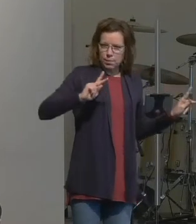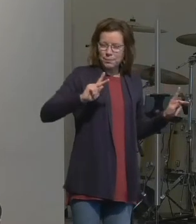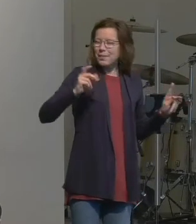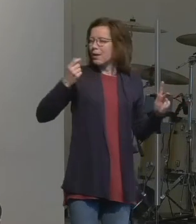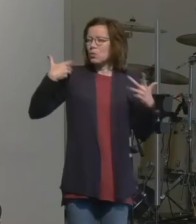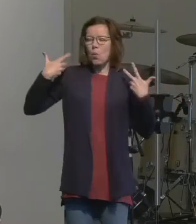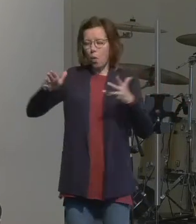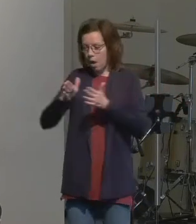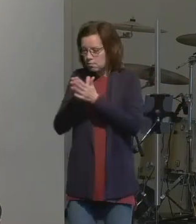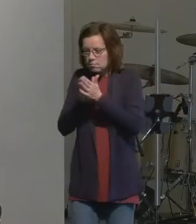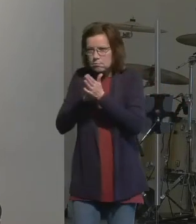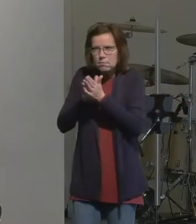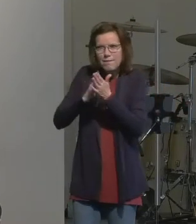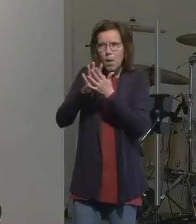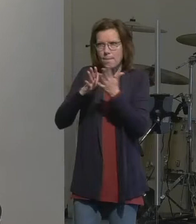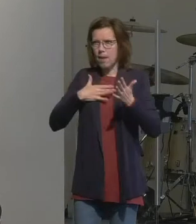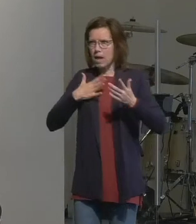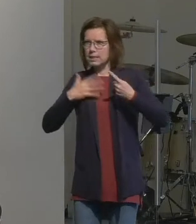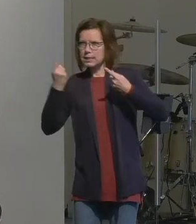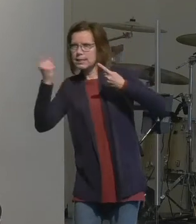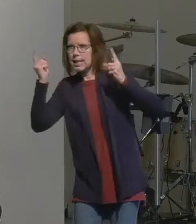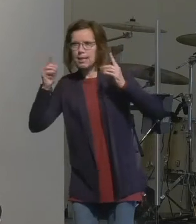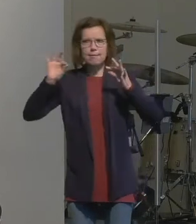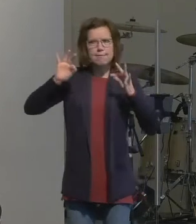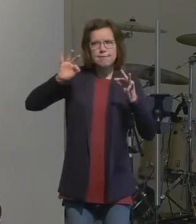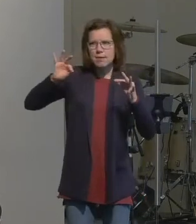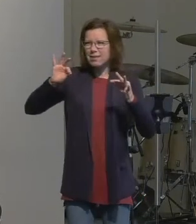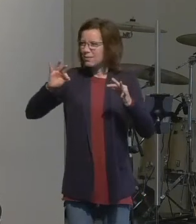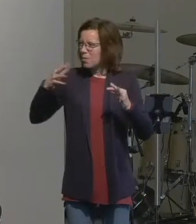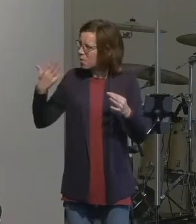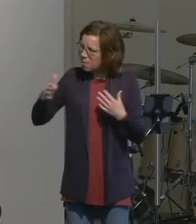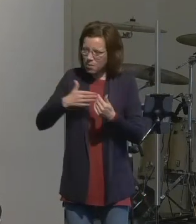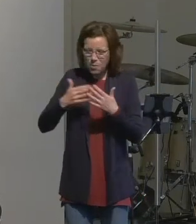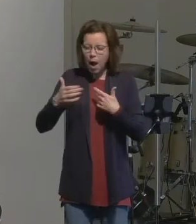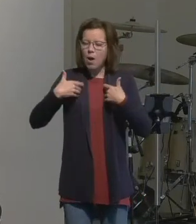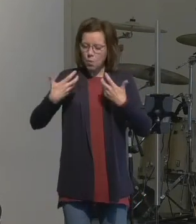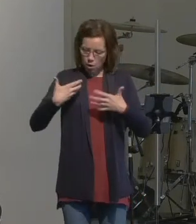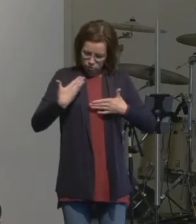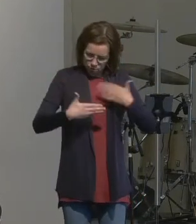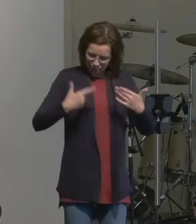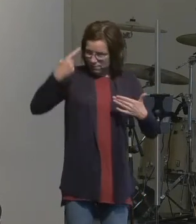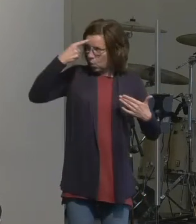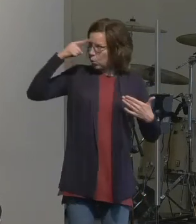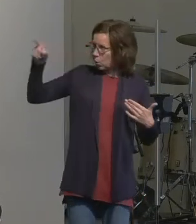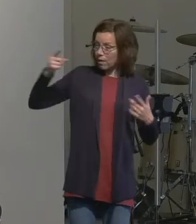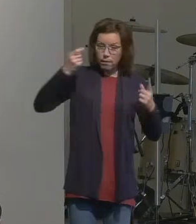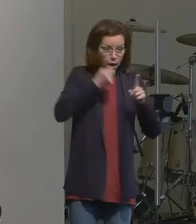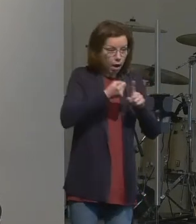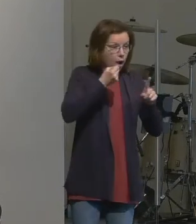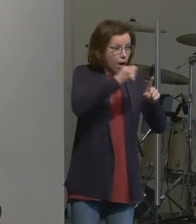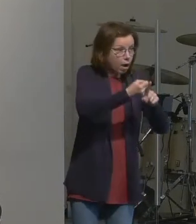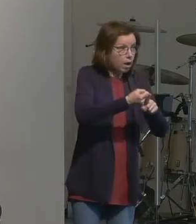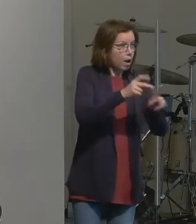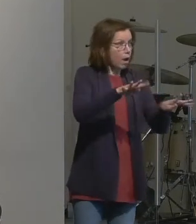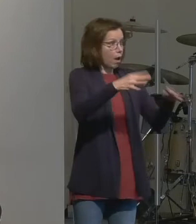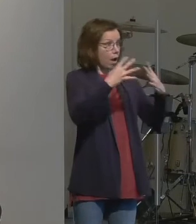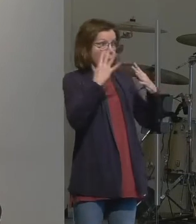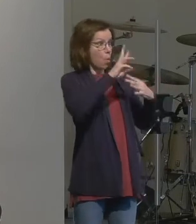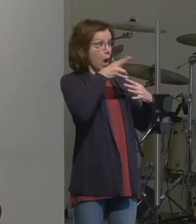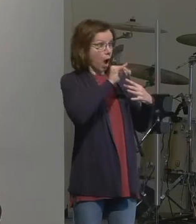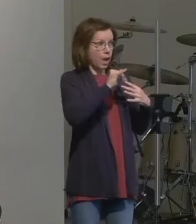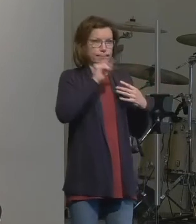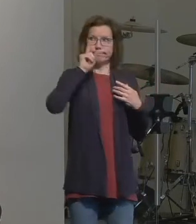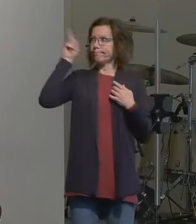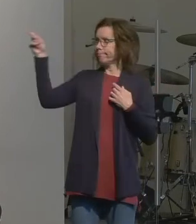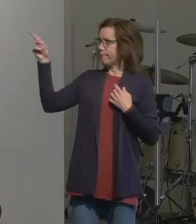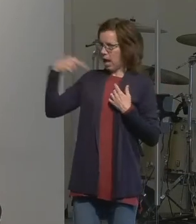that even when things happen we can only say it was you let us do new things Lord things that we didn't think we